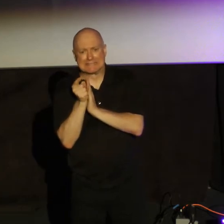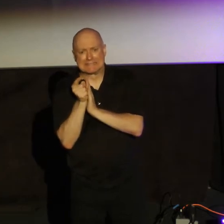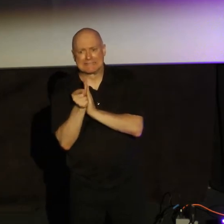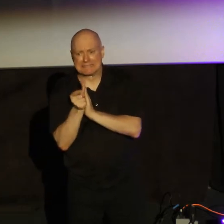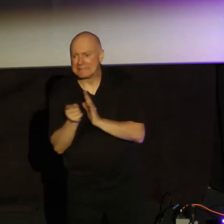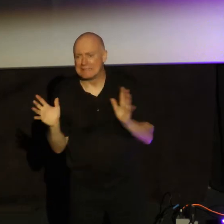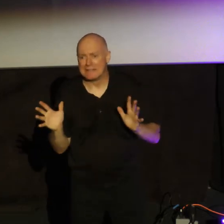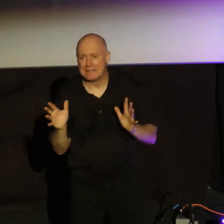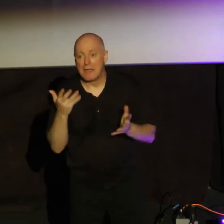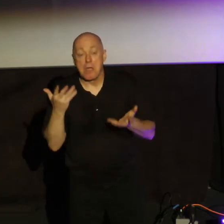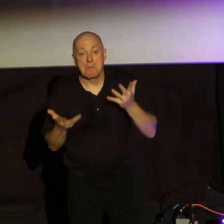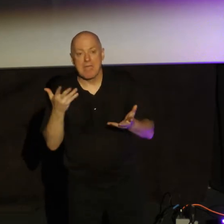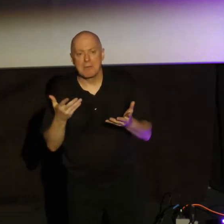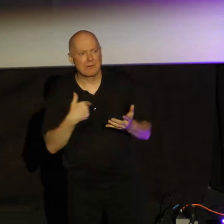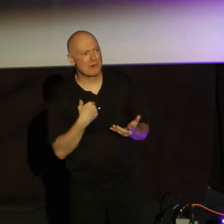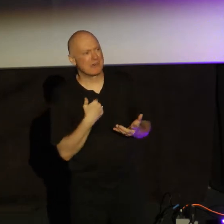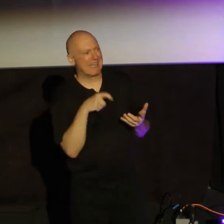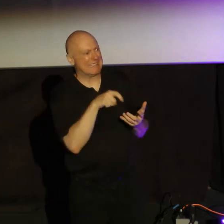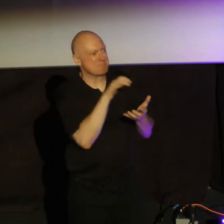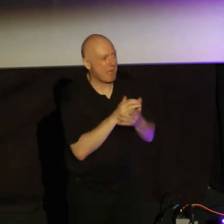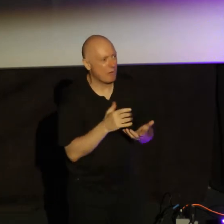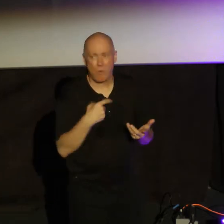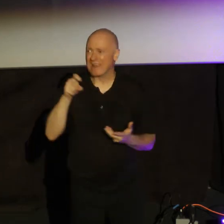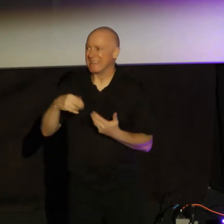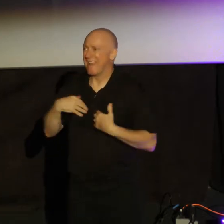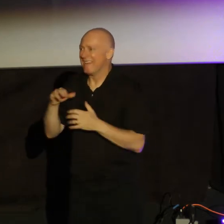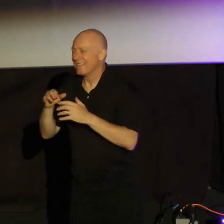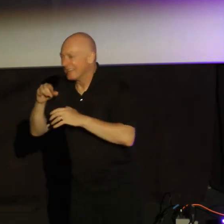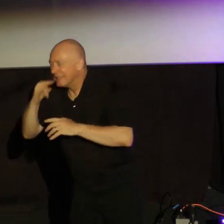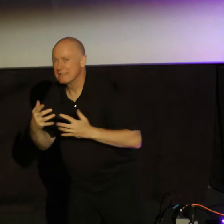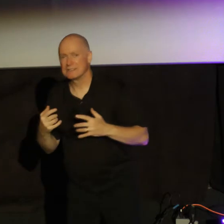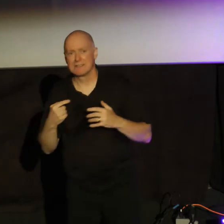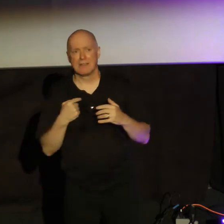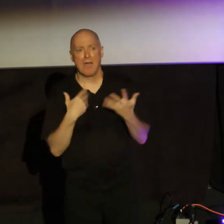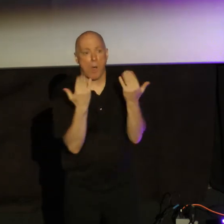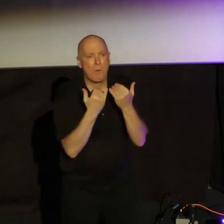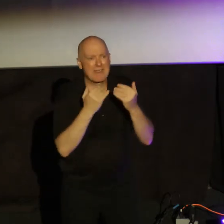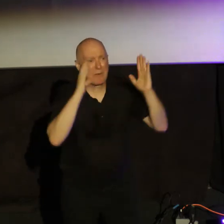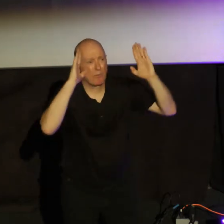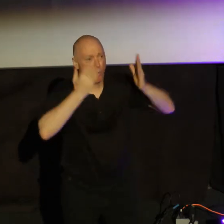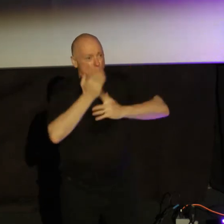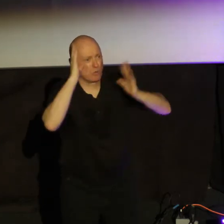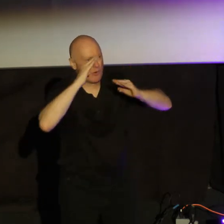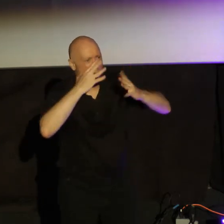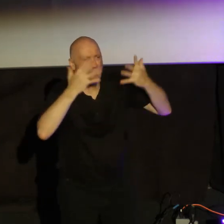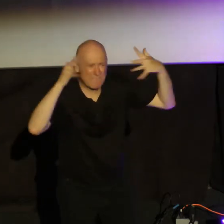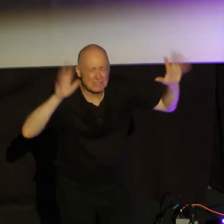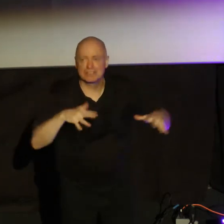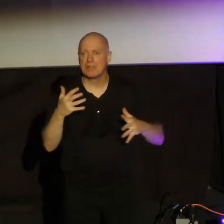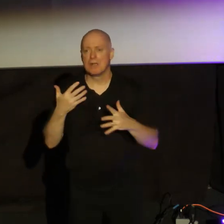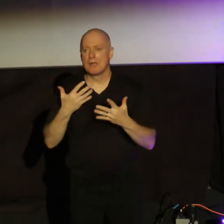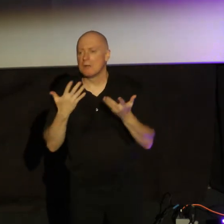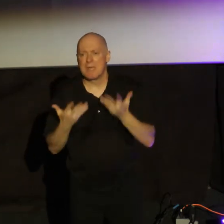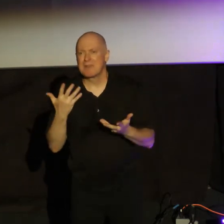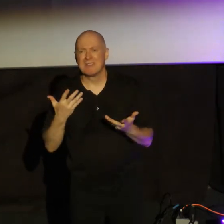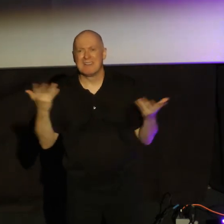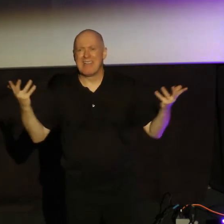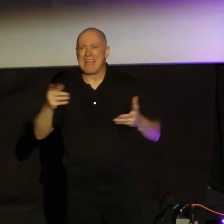Maybe you're waiting for a trial to pass. Maybe you're just looking for answers to questions, and you're